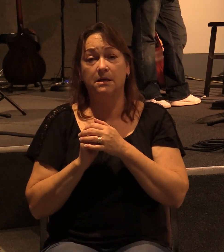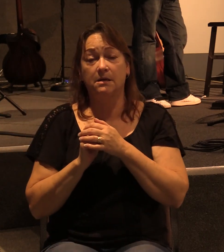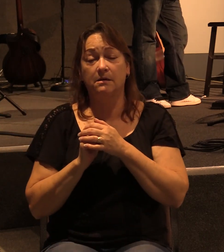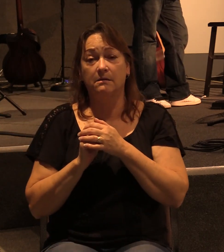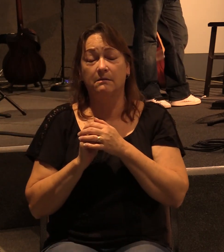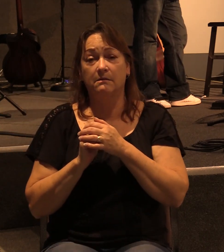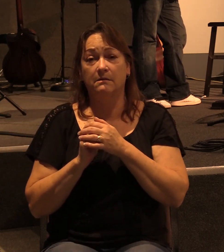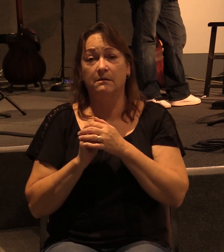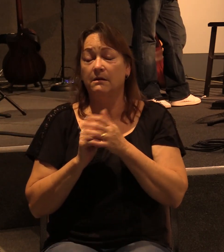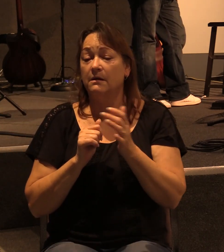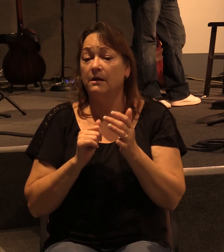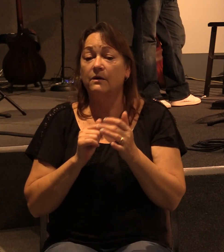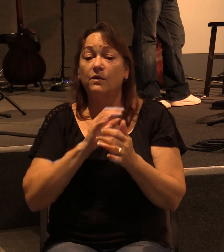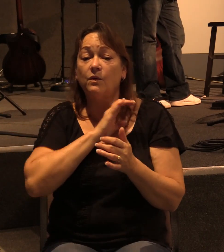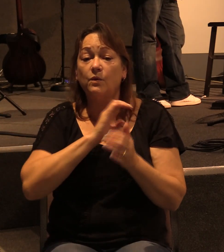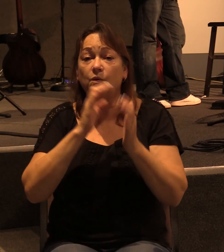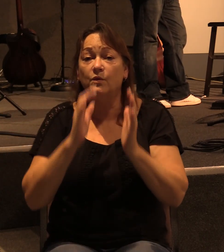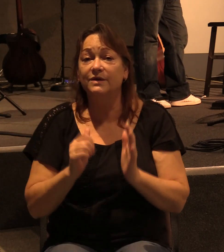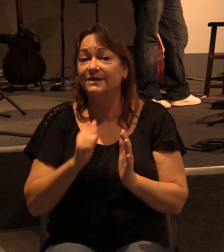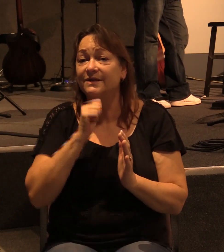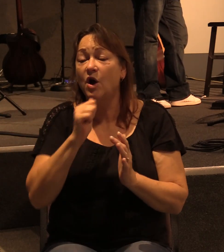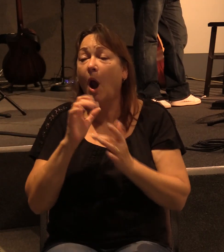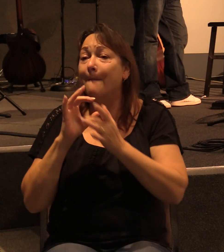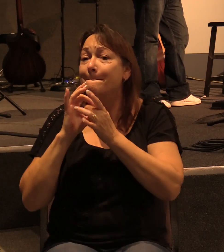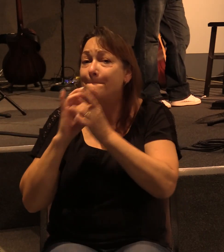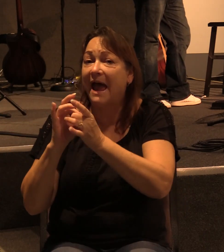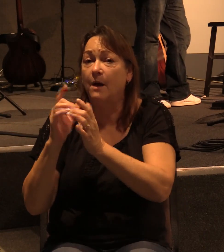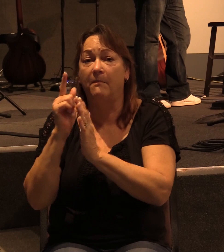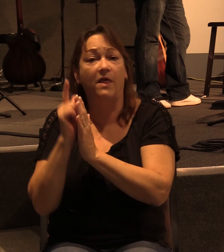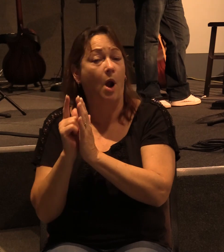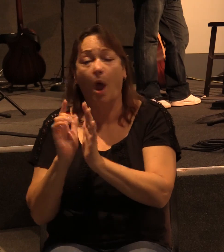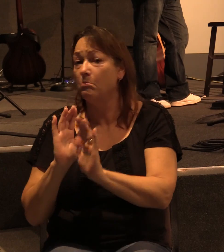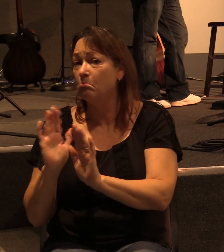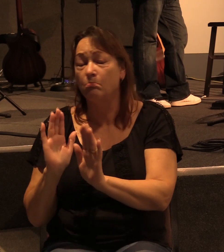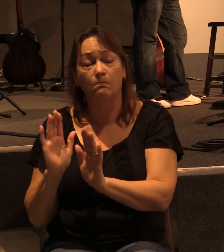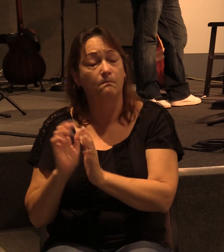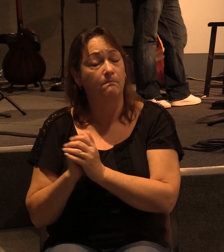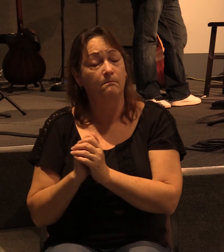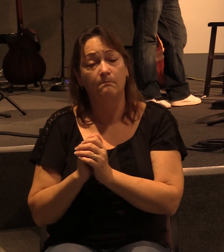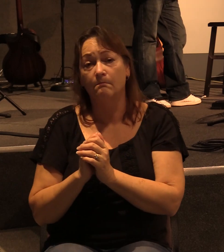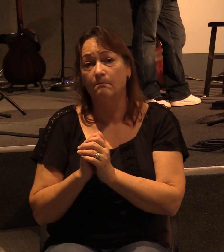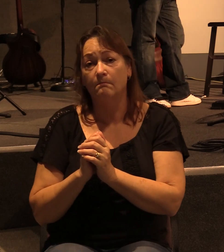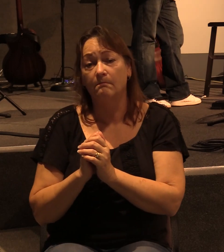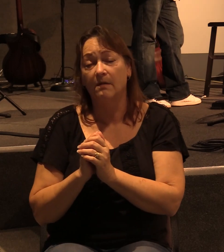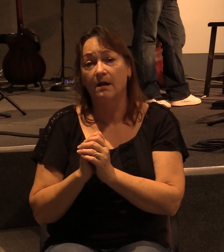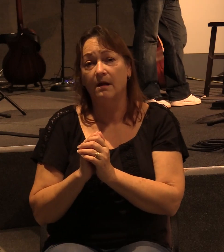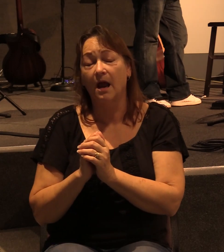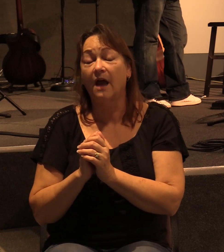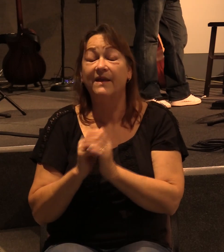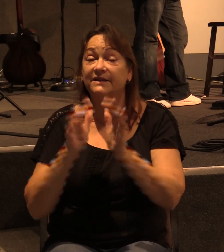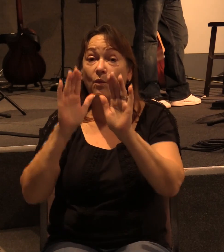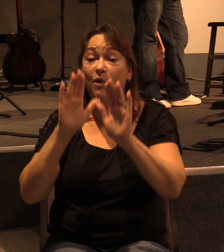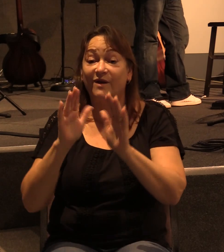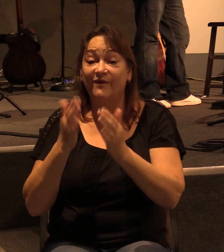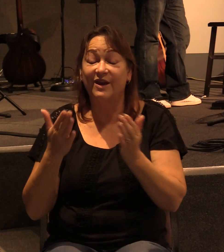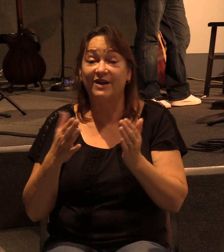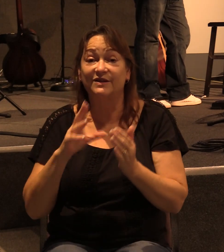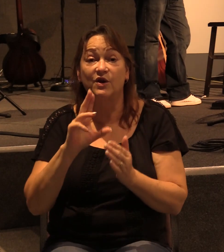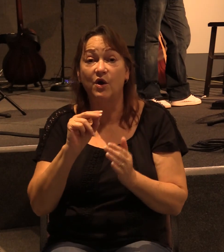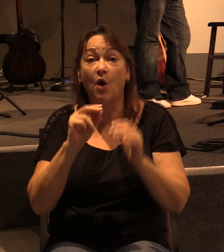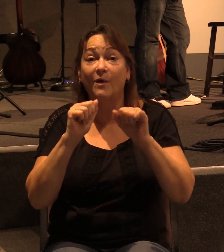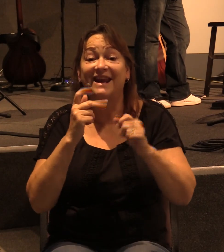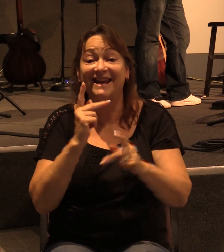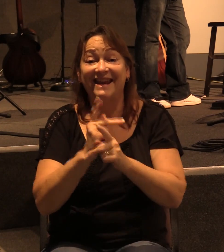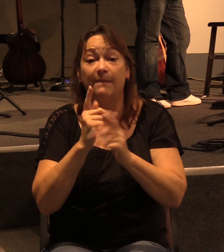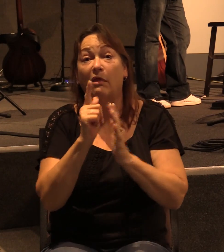No longer are Christians bound by the law. And that's a great thing because no one